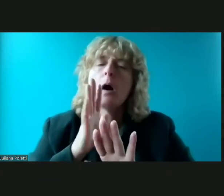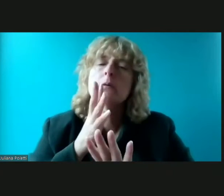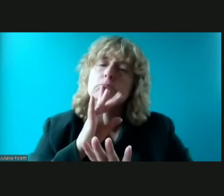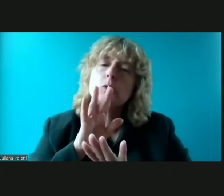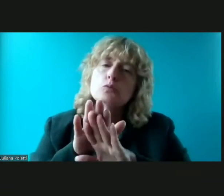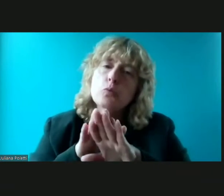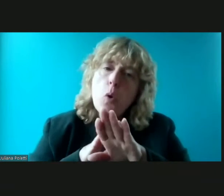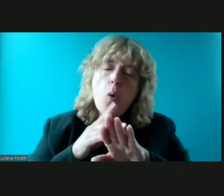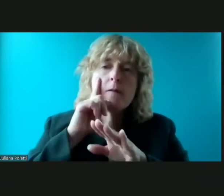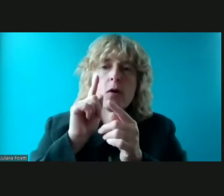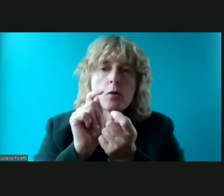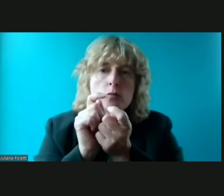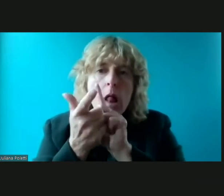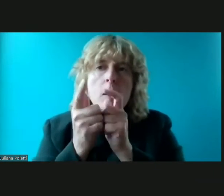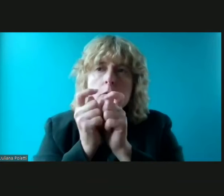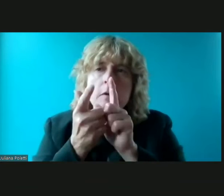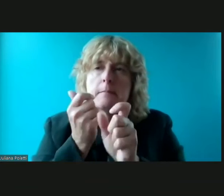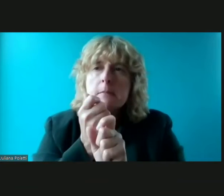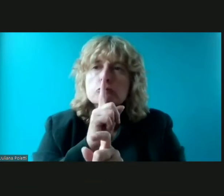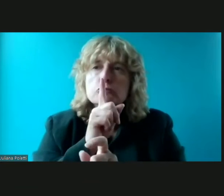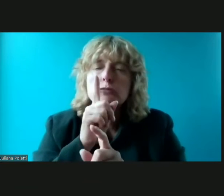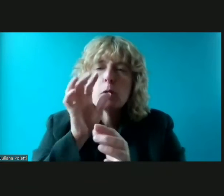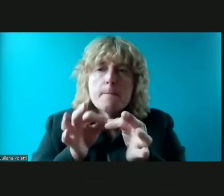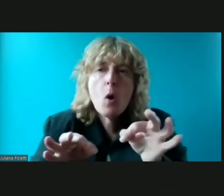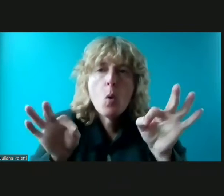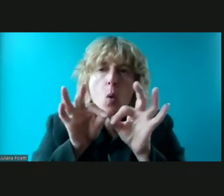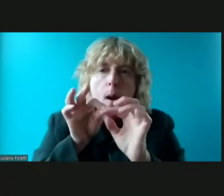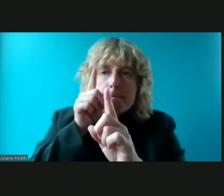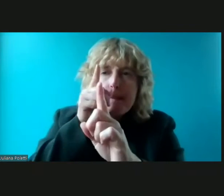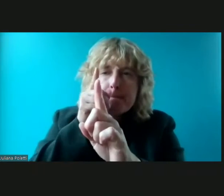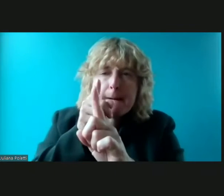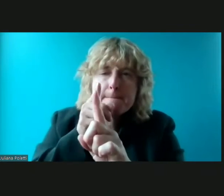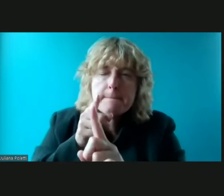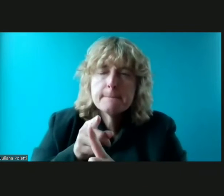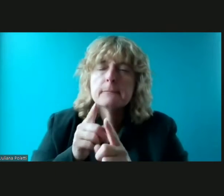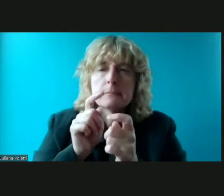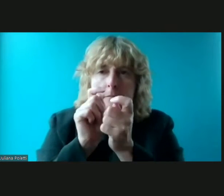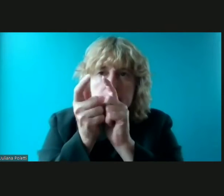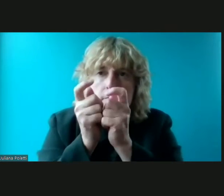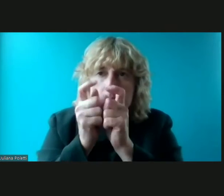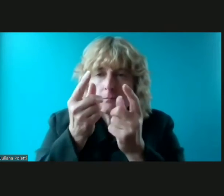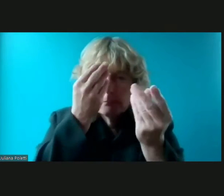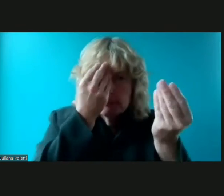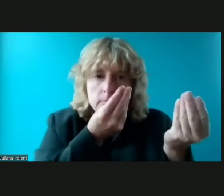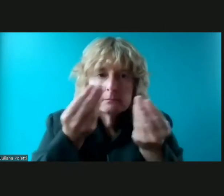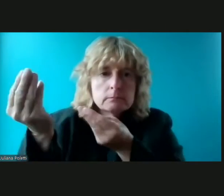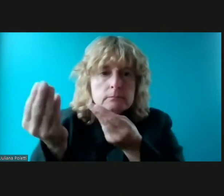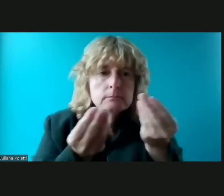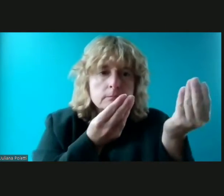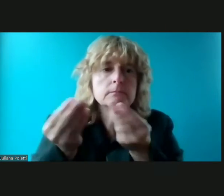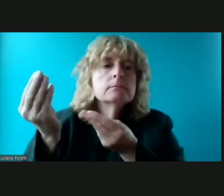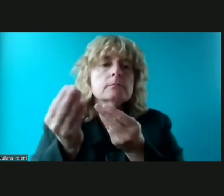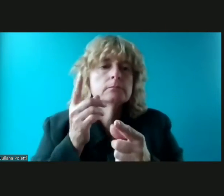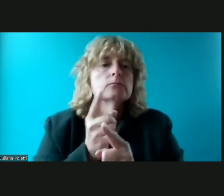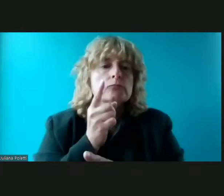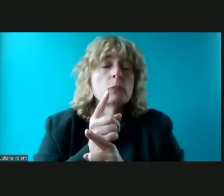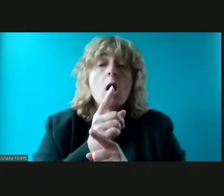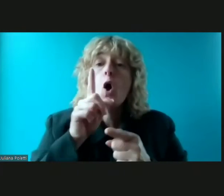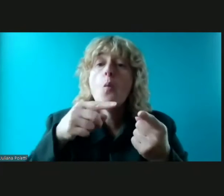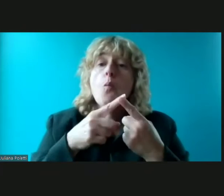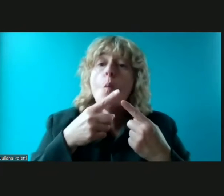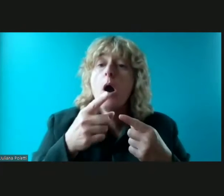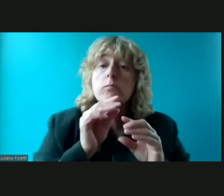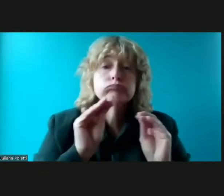translating the important information that you are sharing correctly also please turn off your camera when you're not